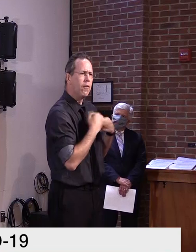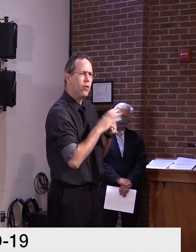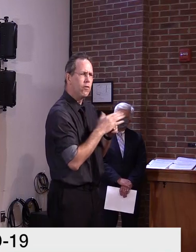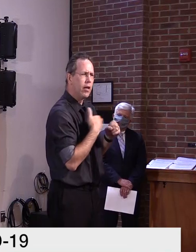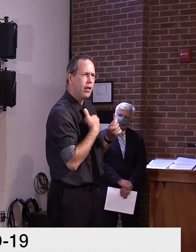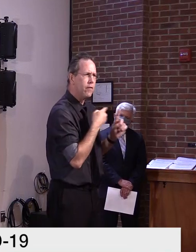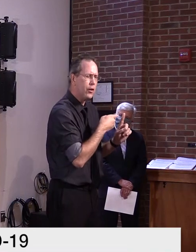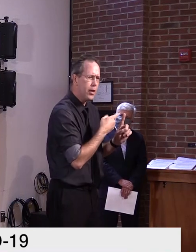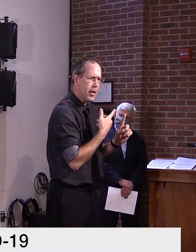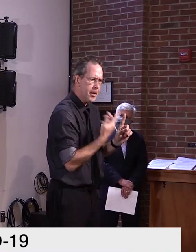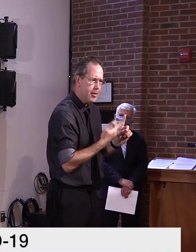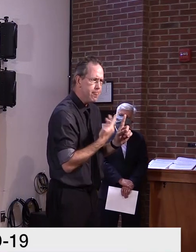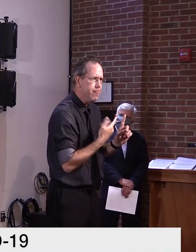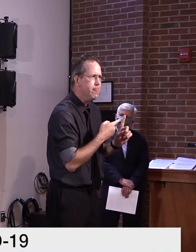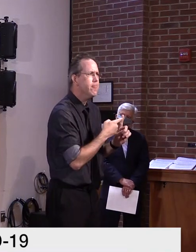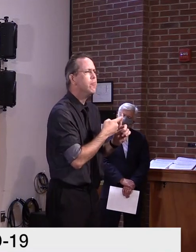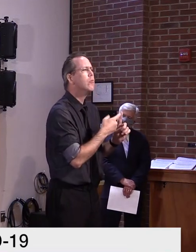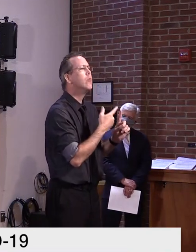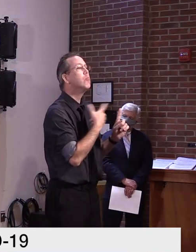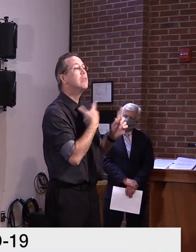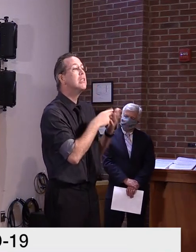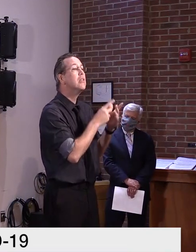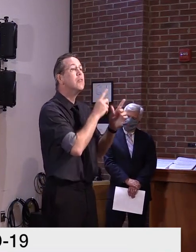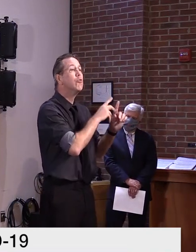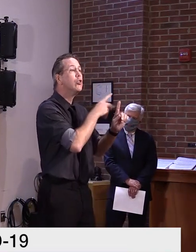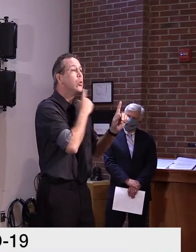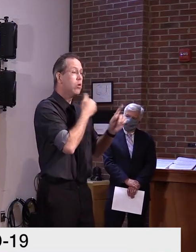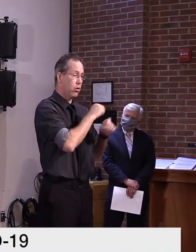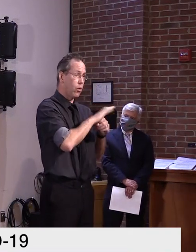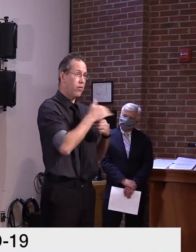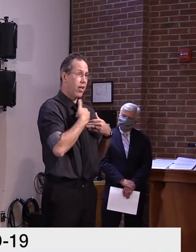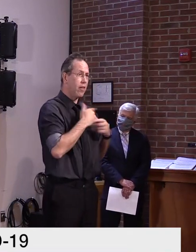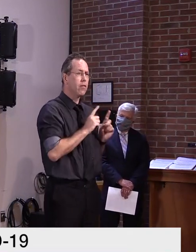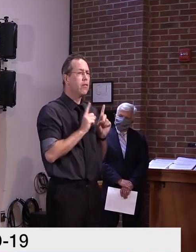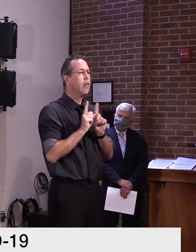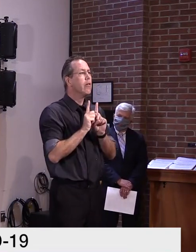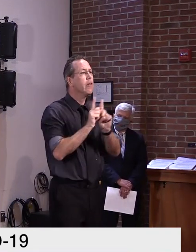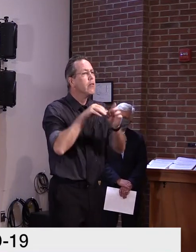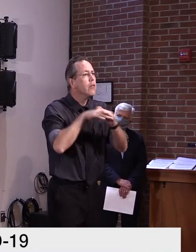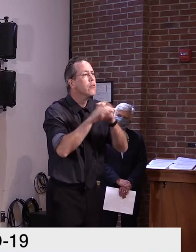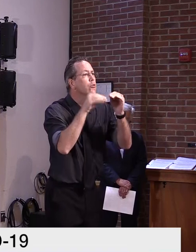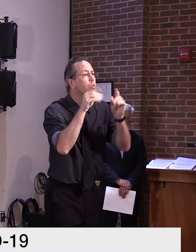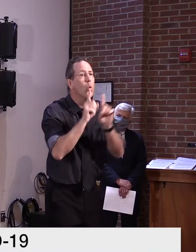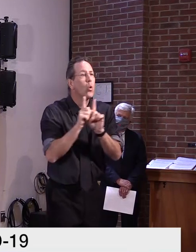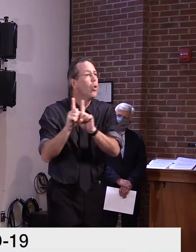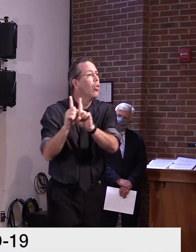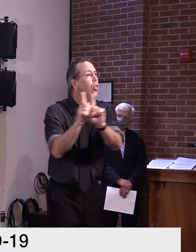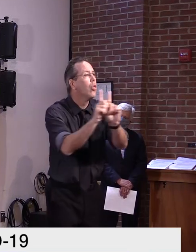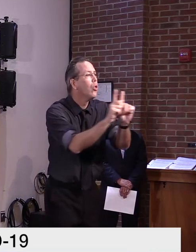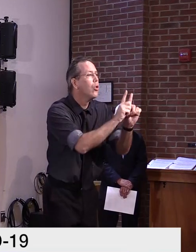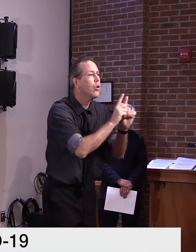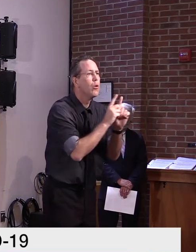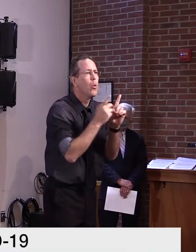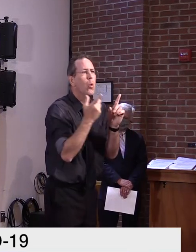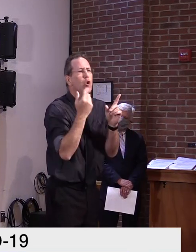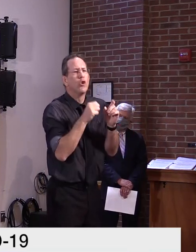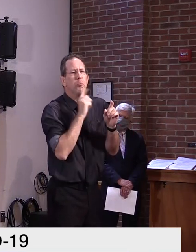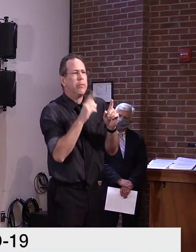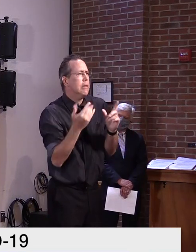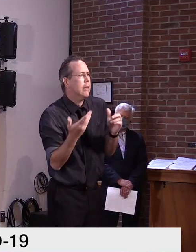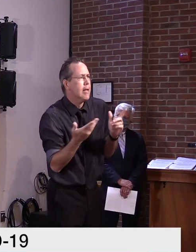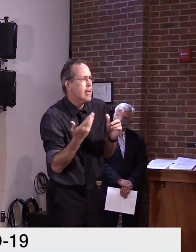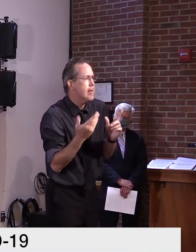the same store or they end up going to the same, uh, restaurant or what have you. Um, I think there's